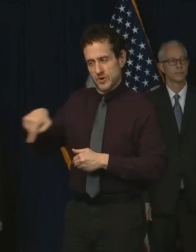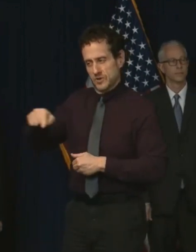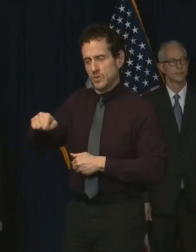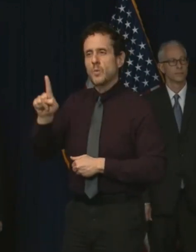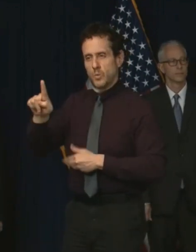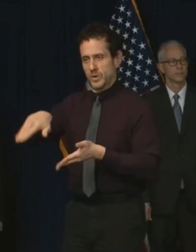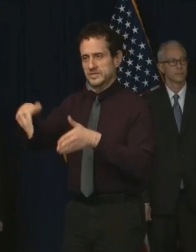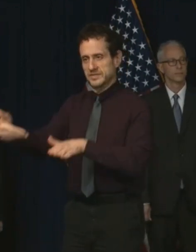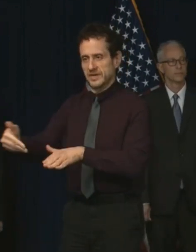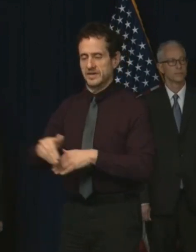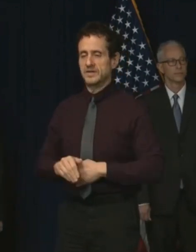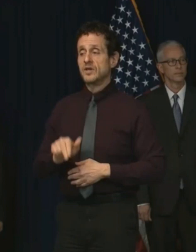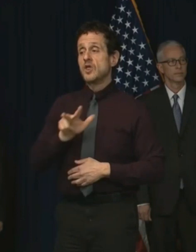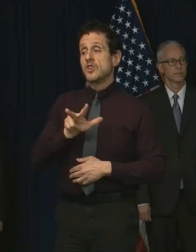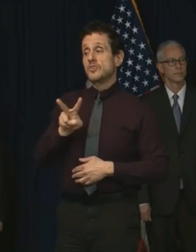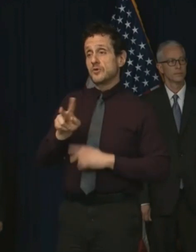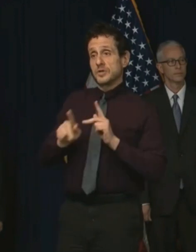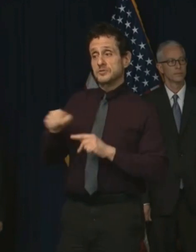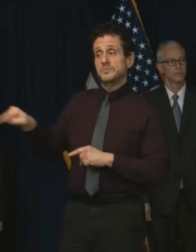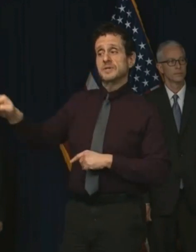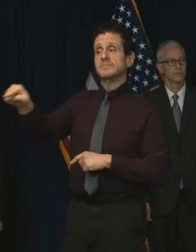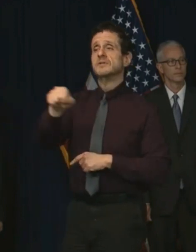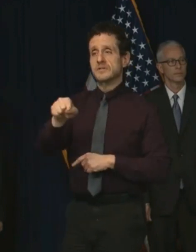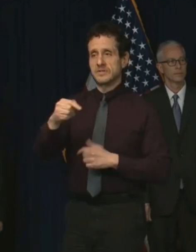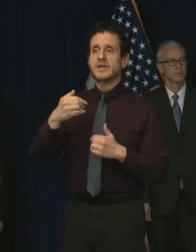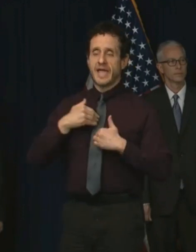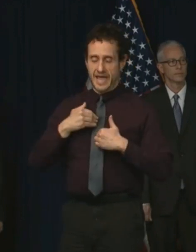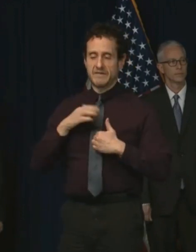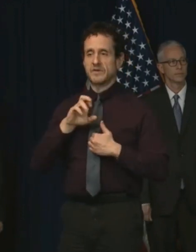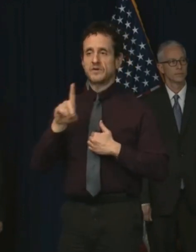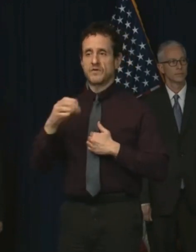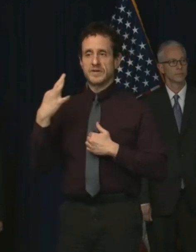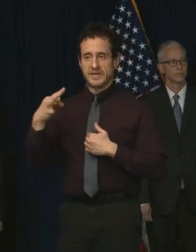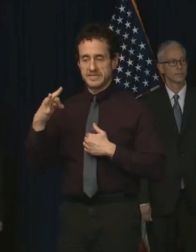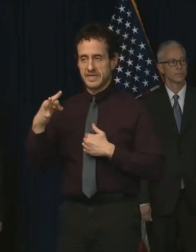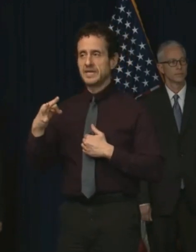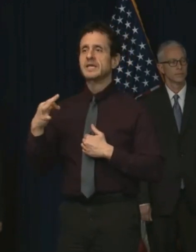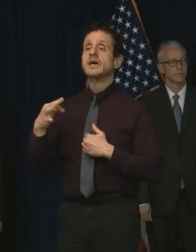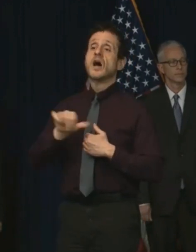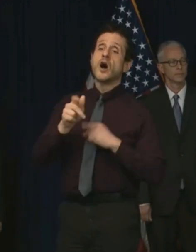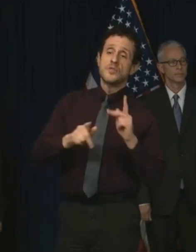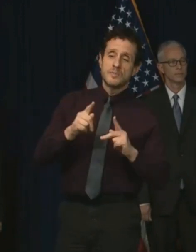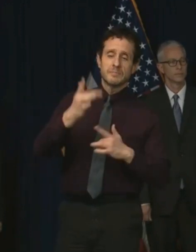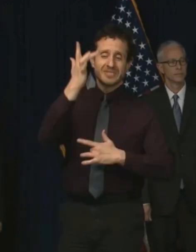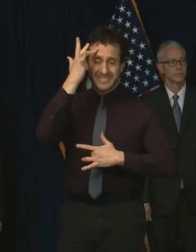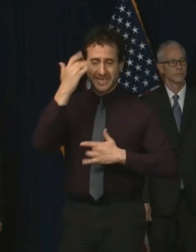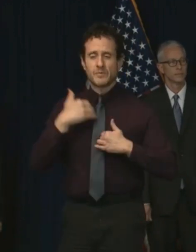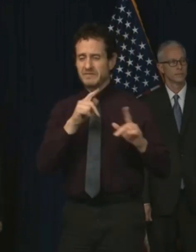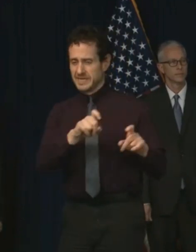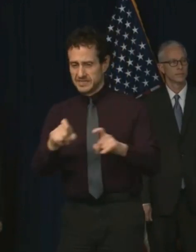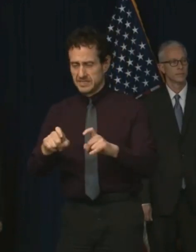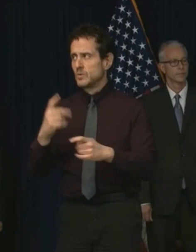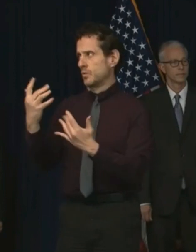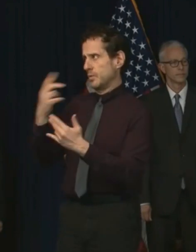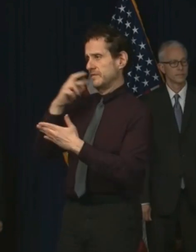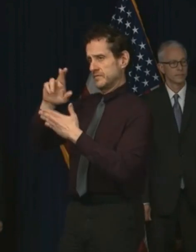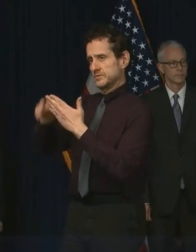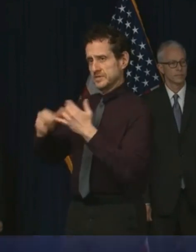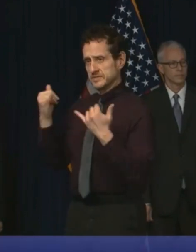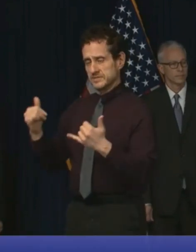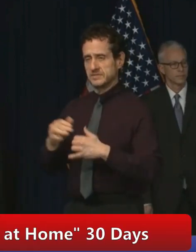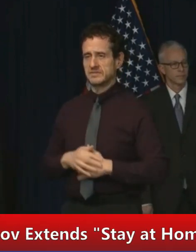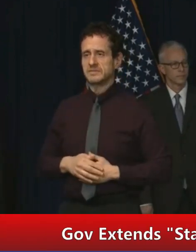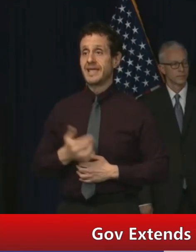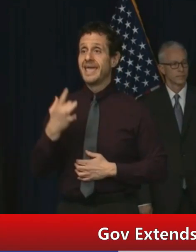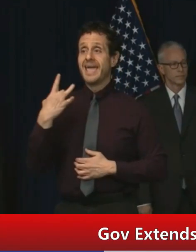total positive cases among those in custody and more results pending. We have 18 staff members